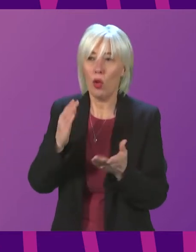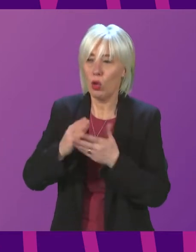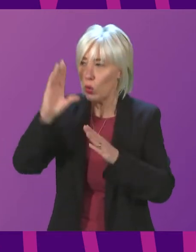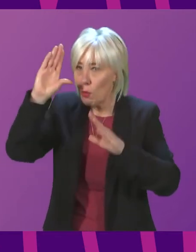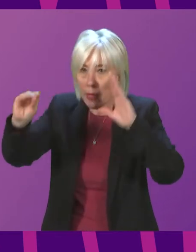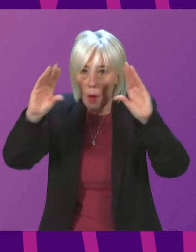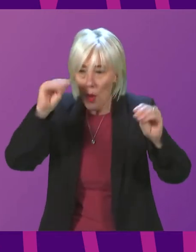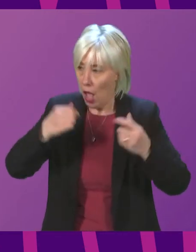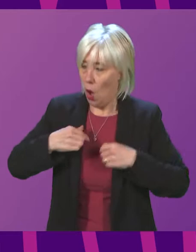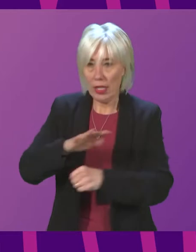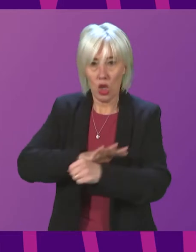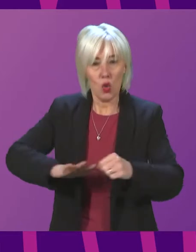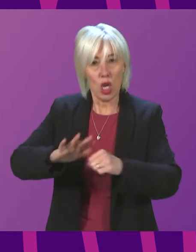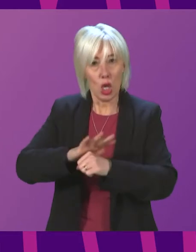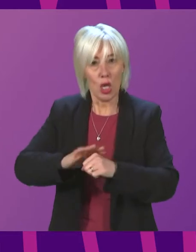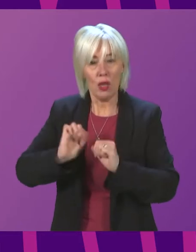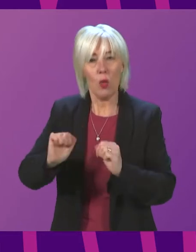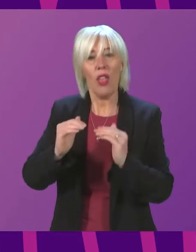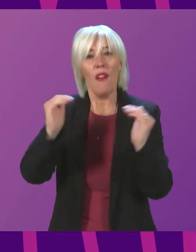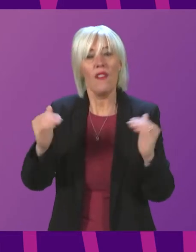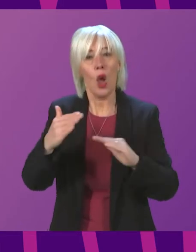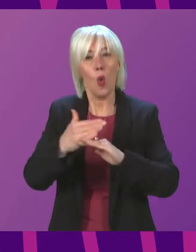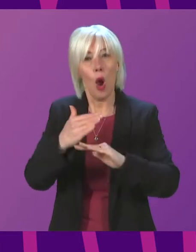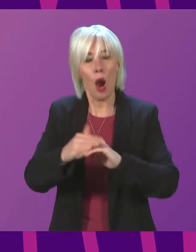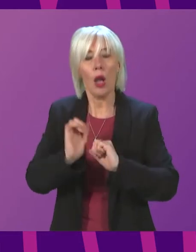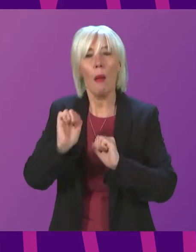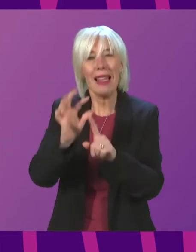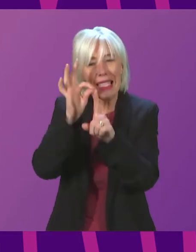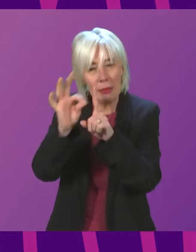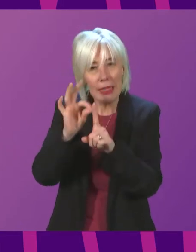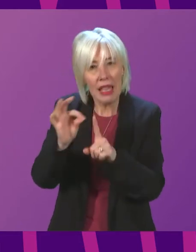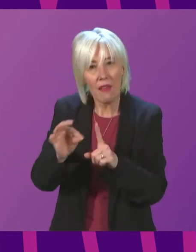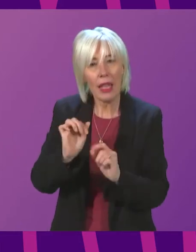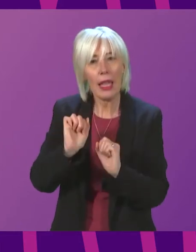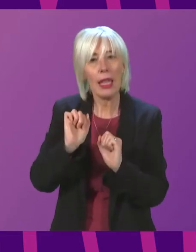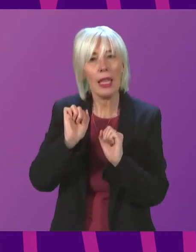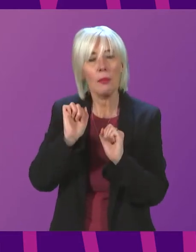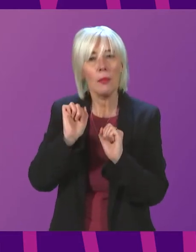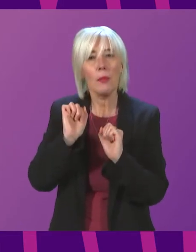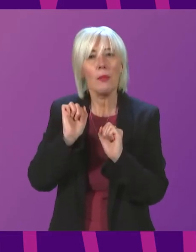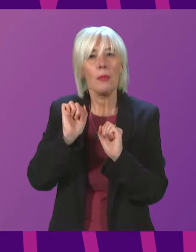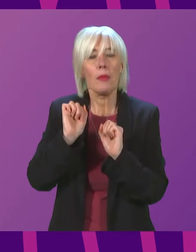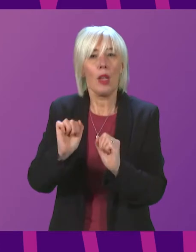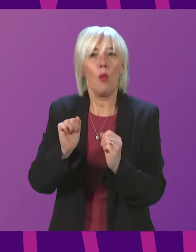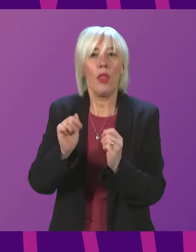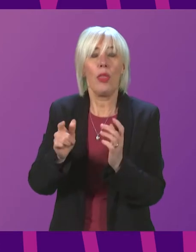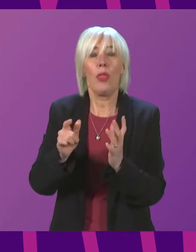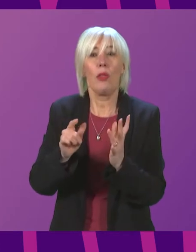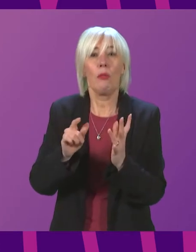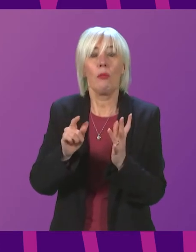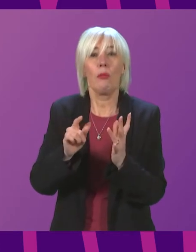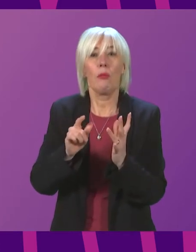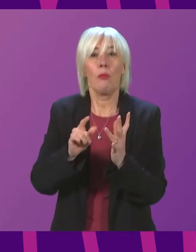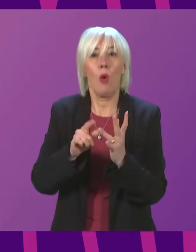of our position with regards to fair work. With regards to the specifics of the City Region deal, then